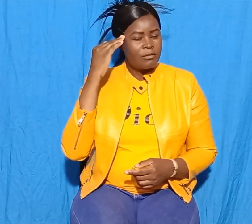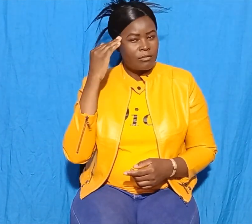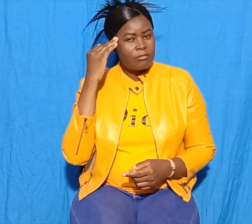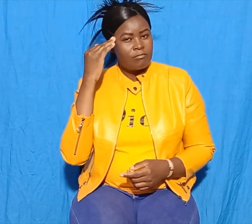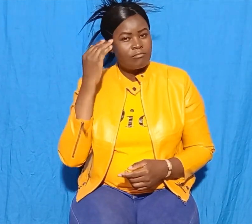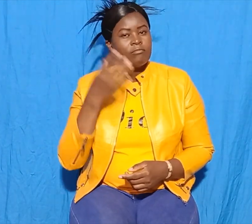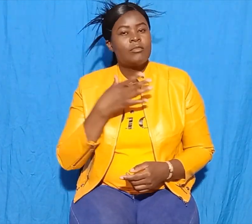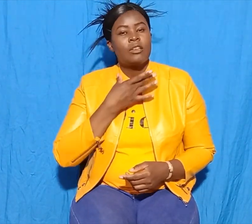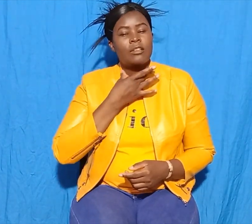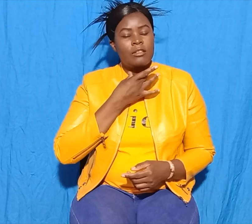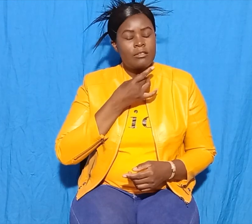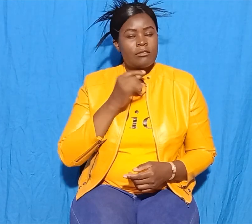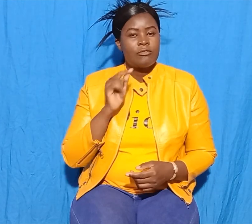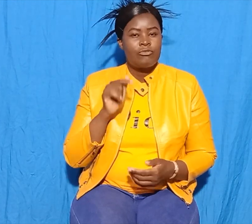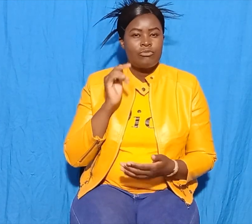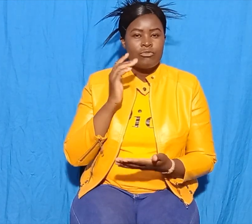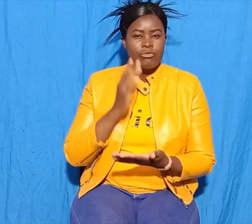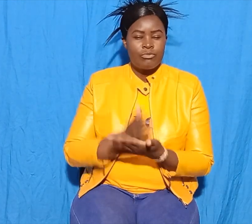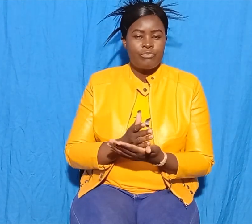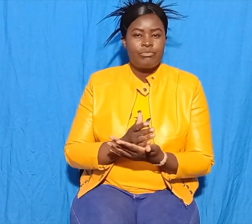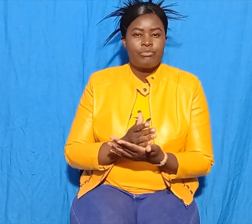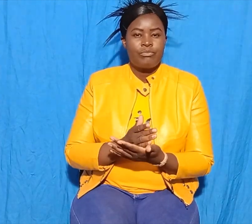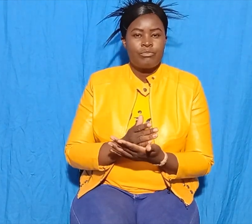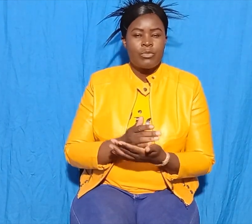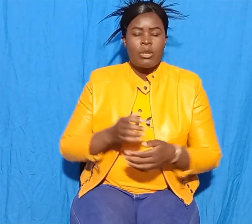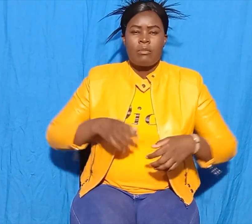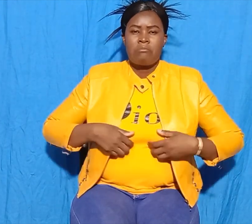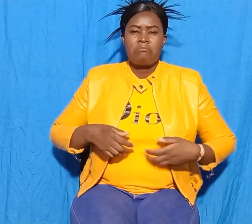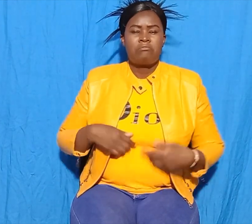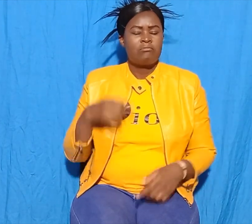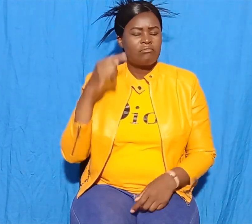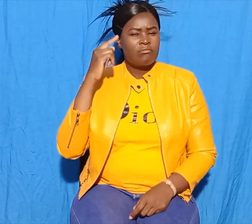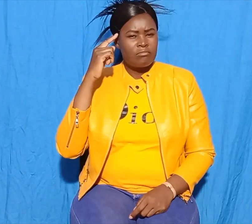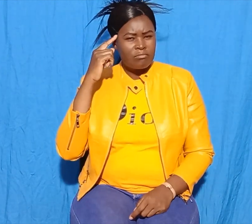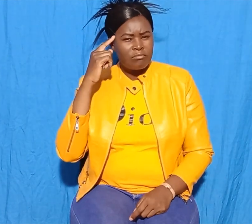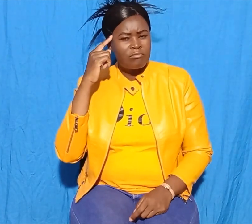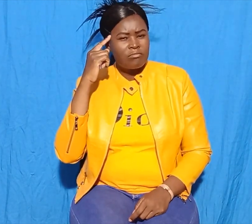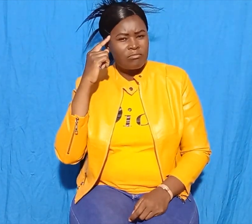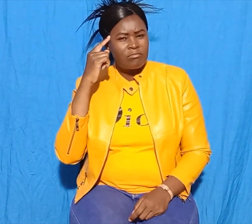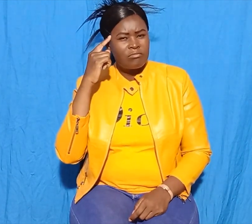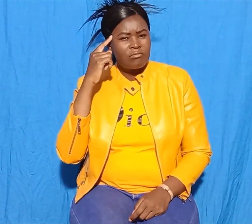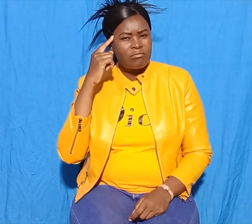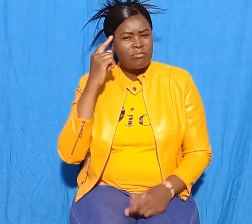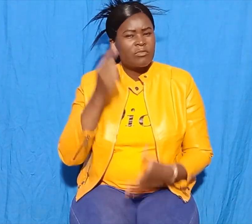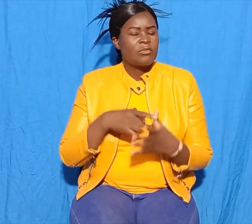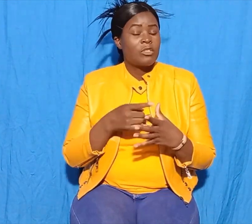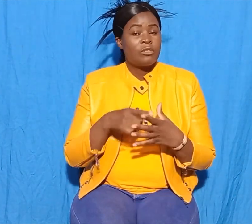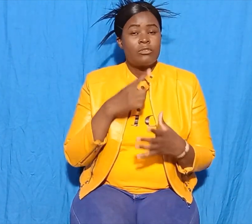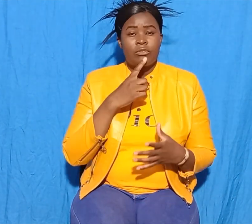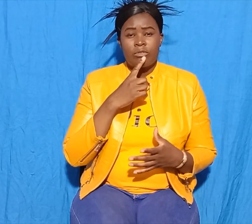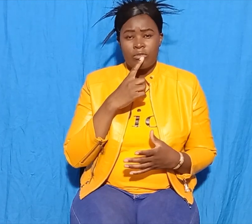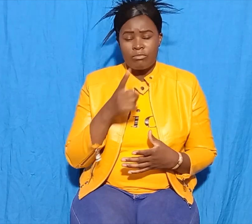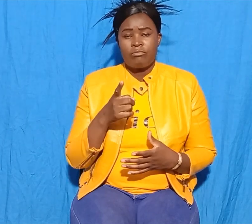No. I don't want to go. Thank you. I am afraid of cold water.